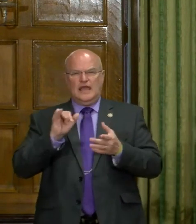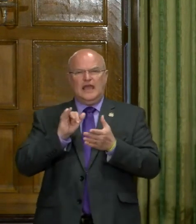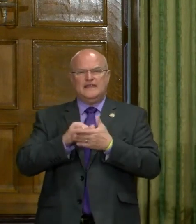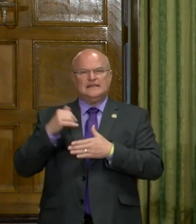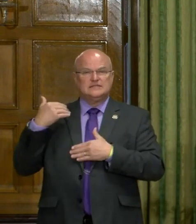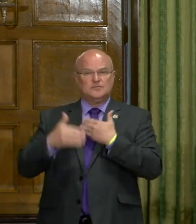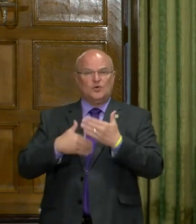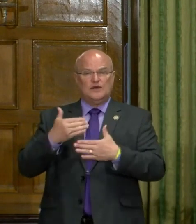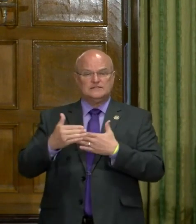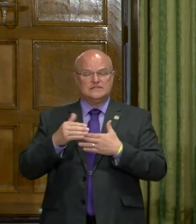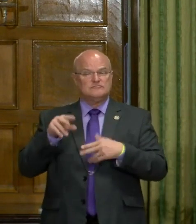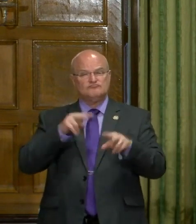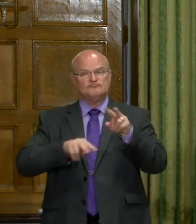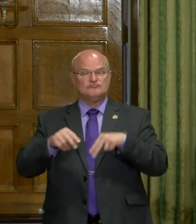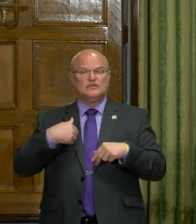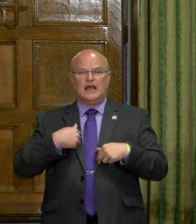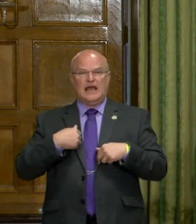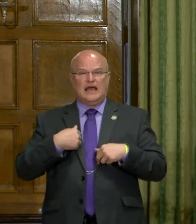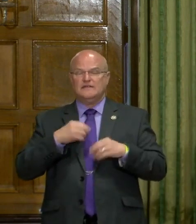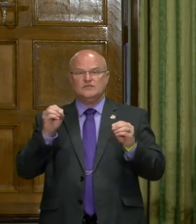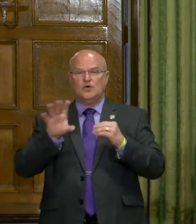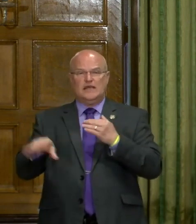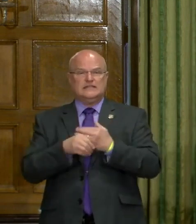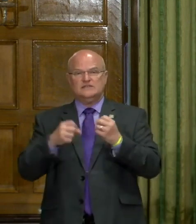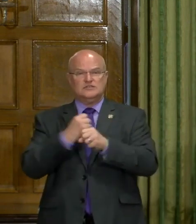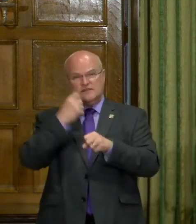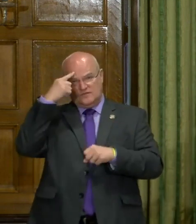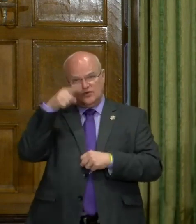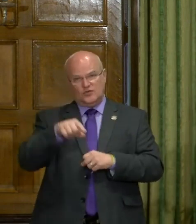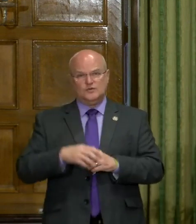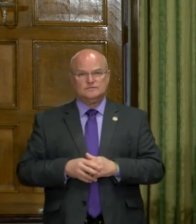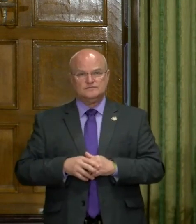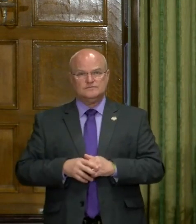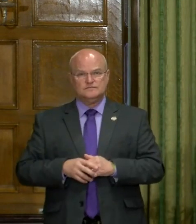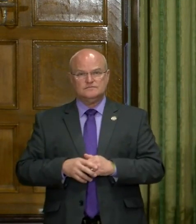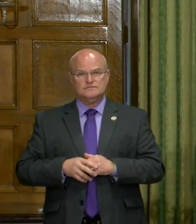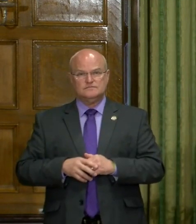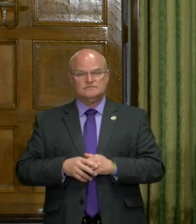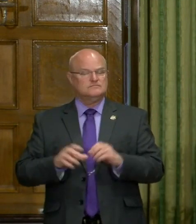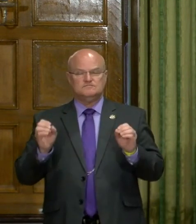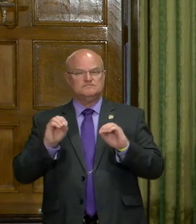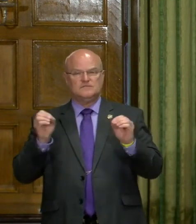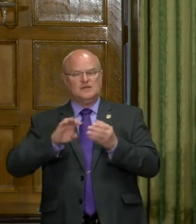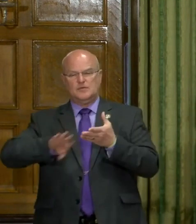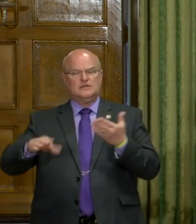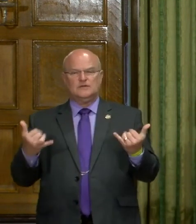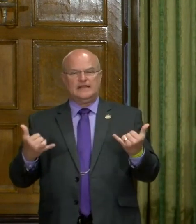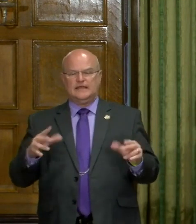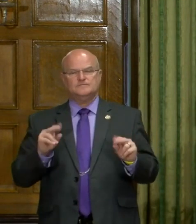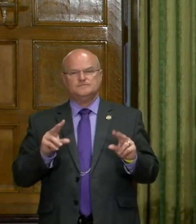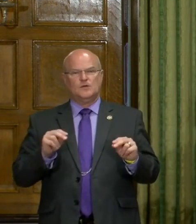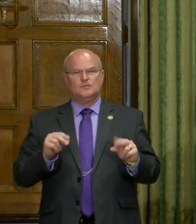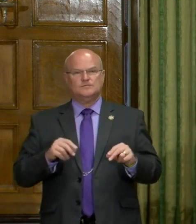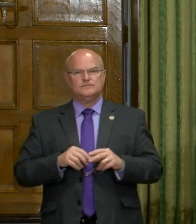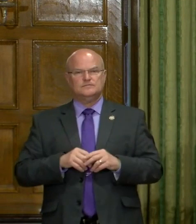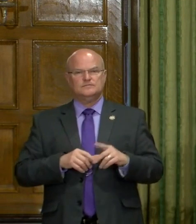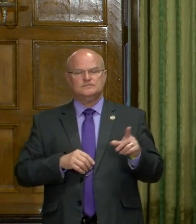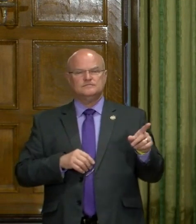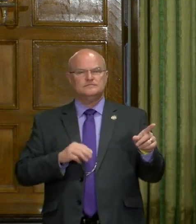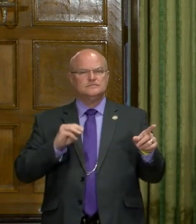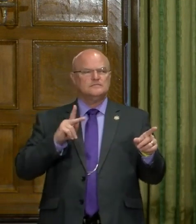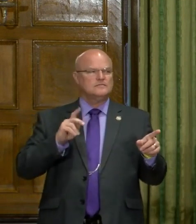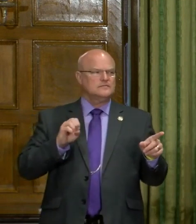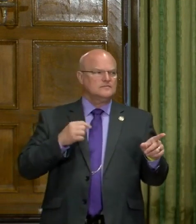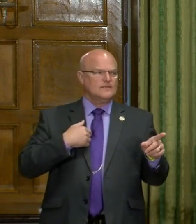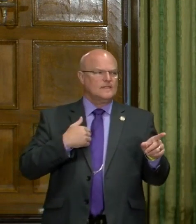uh, that's a process that they'll go through. I have no additional statistics for you. Not that I'm aware of. I was